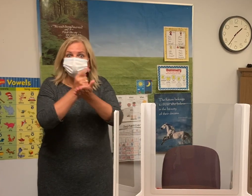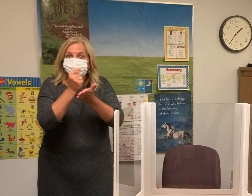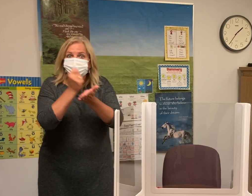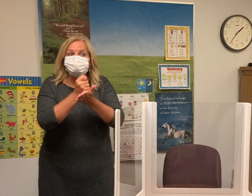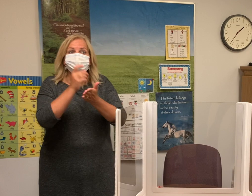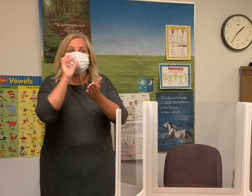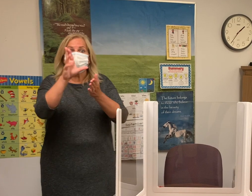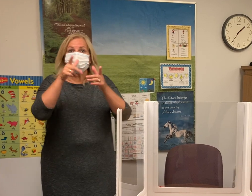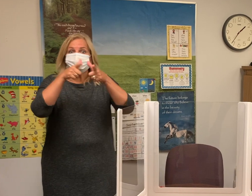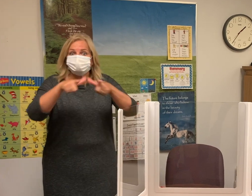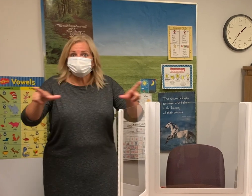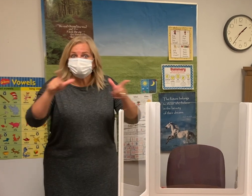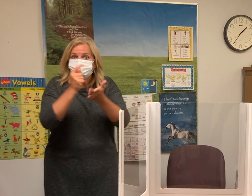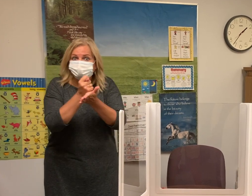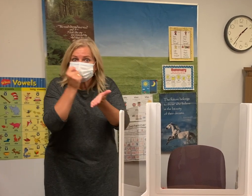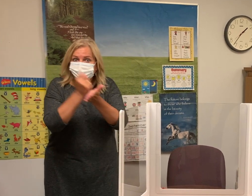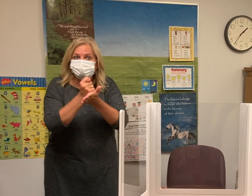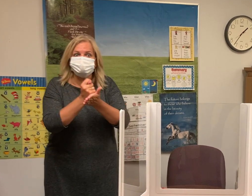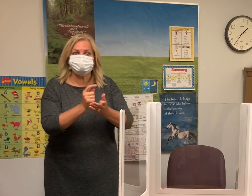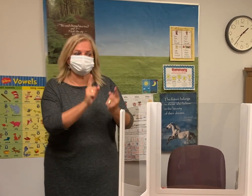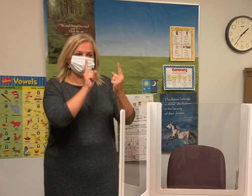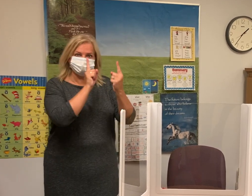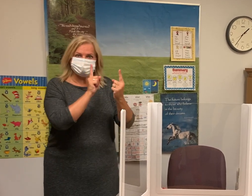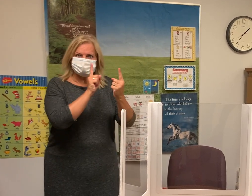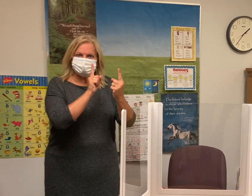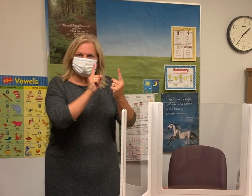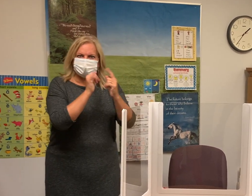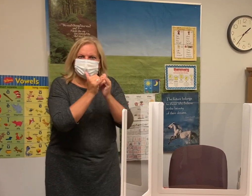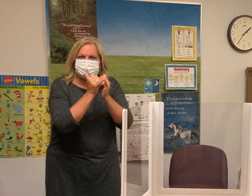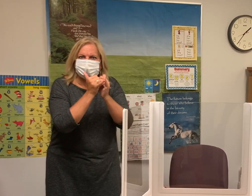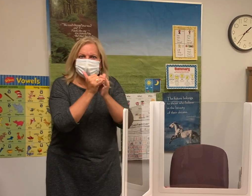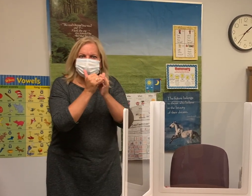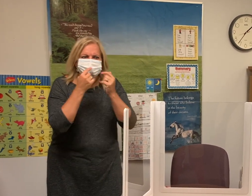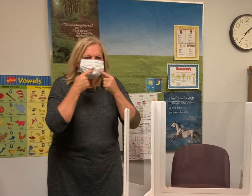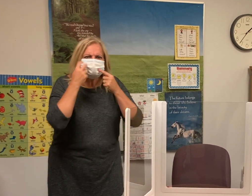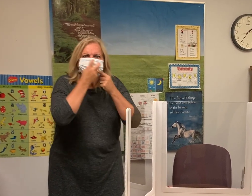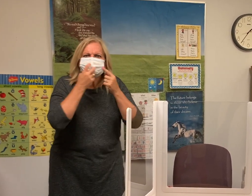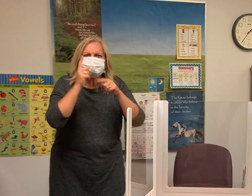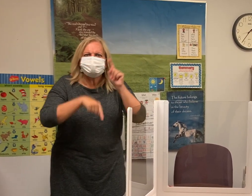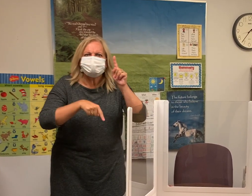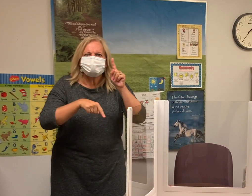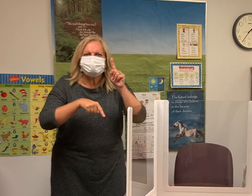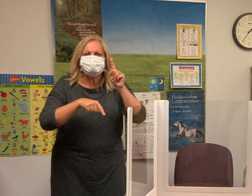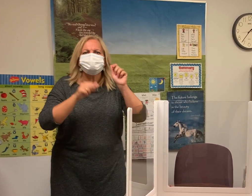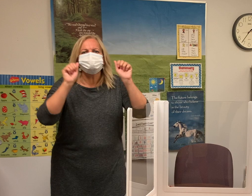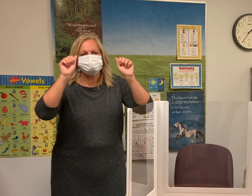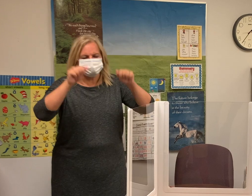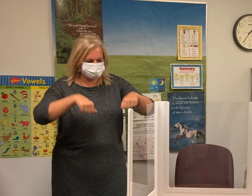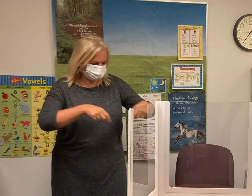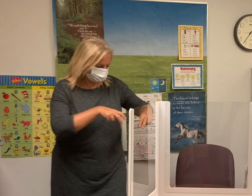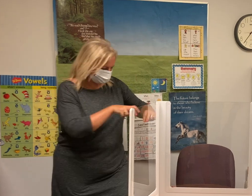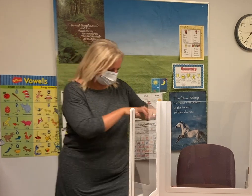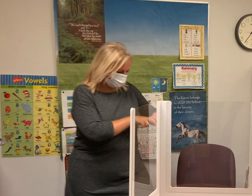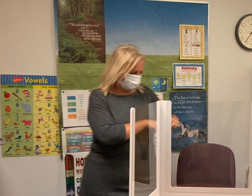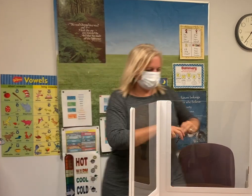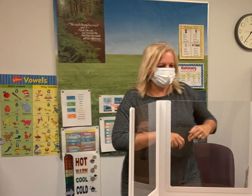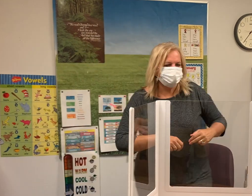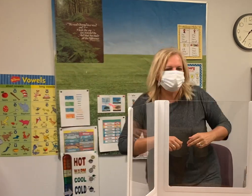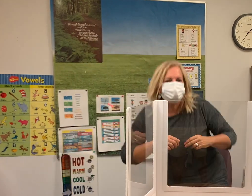For speech or language therapy, it's typically one-on-one. However, the mask masks a lot of